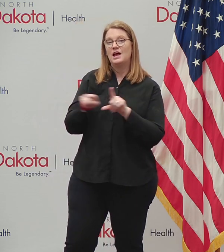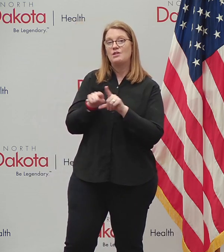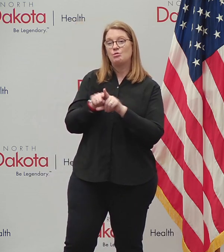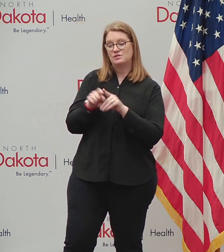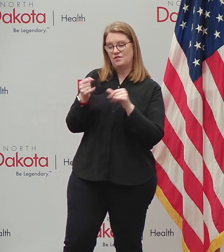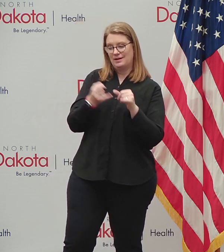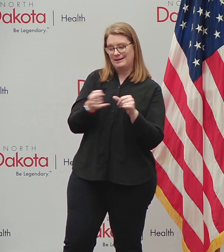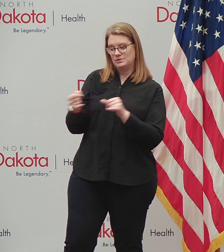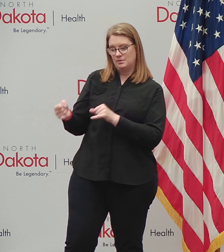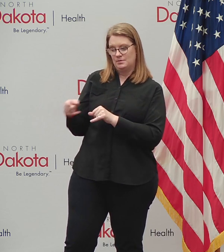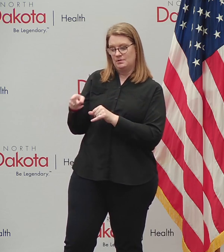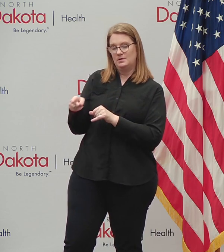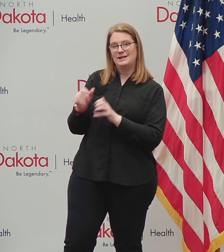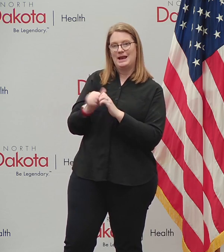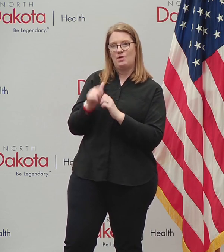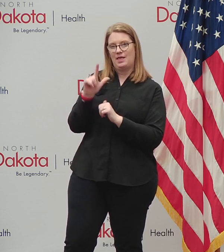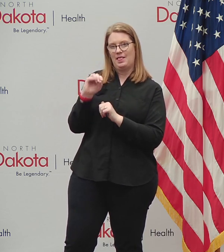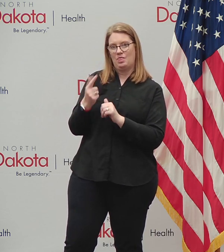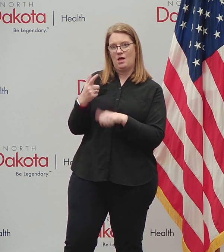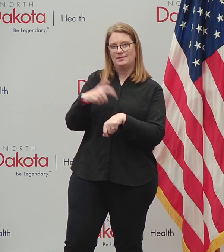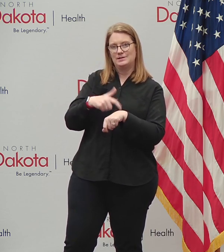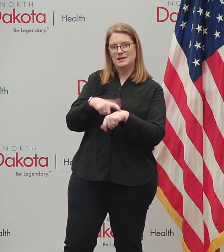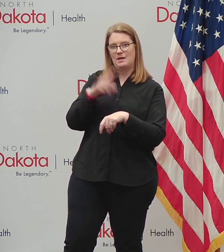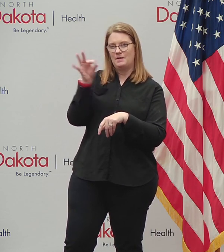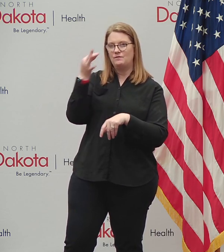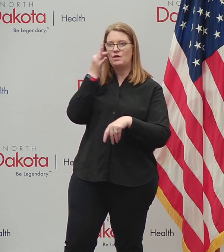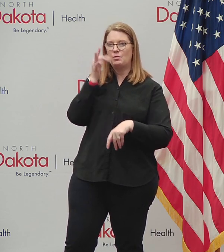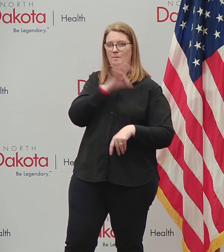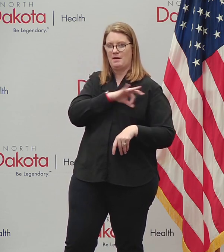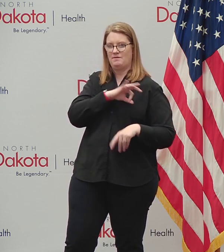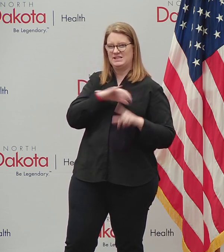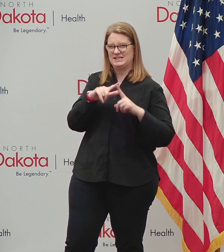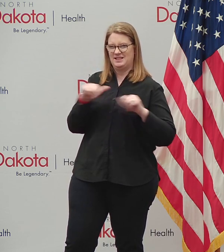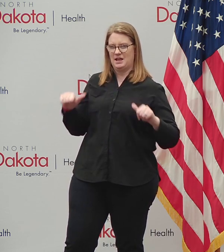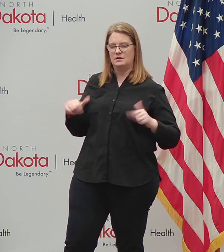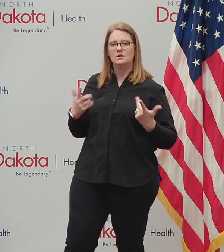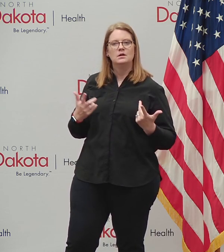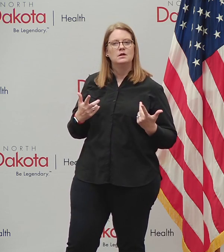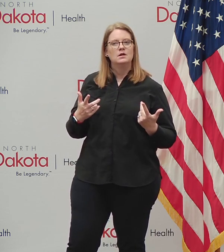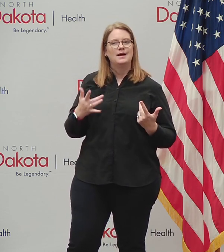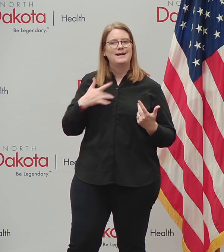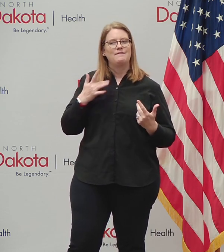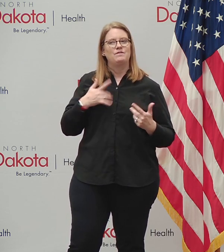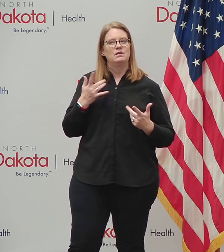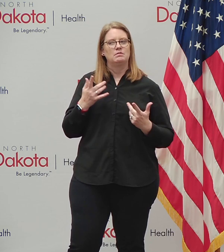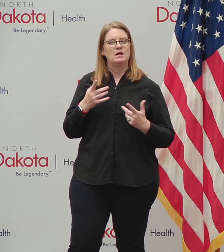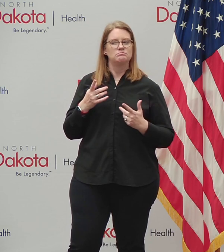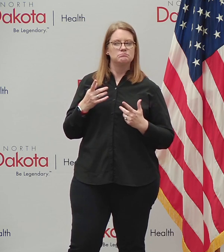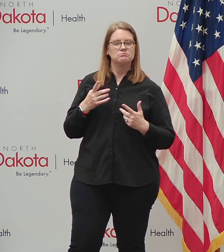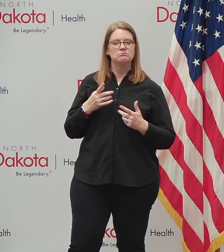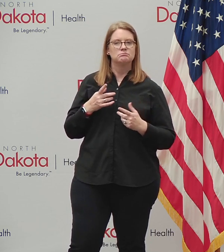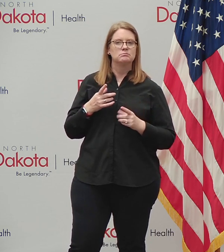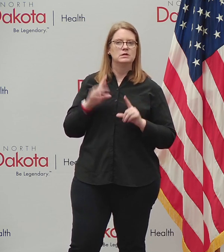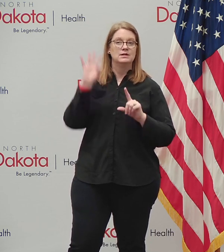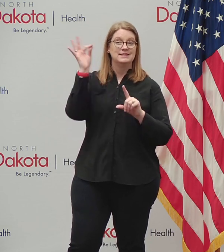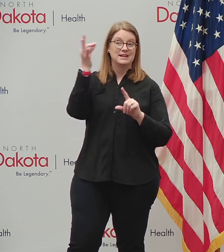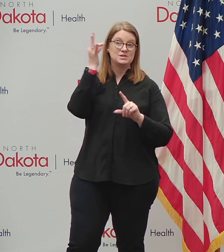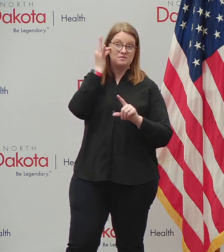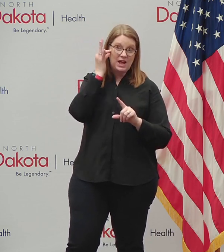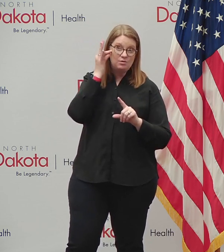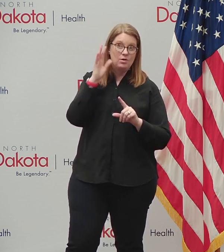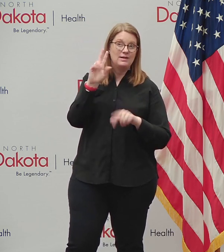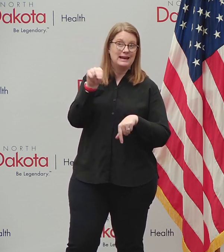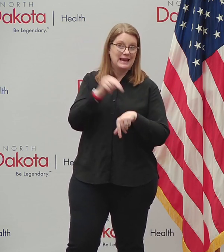guardsman in terms of how they log their time and federal benefits. And I think we would be, the nation would be well served if those, uh, federal National Guard